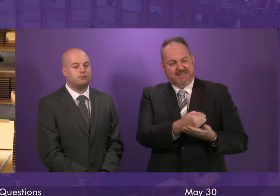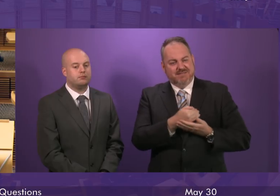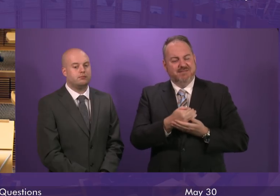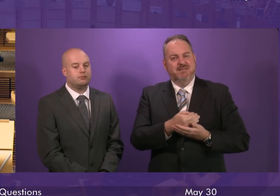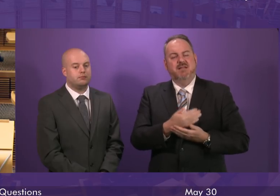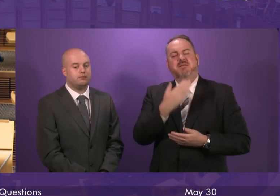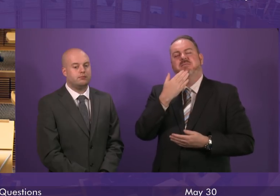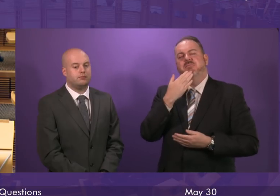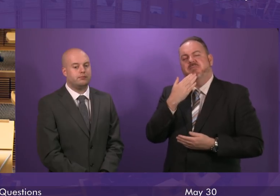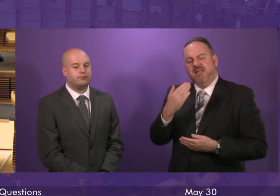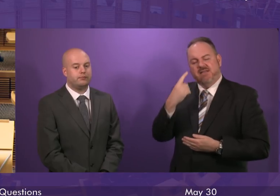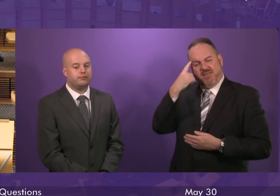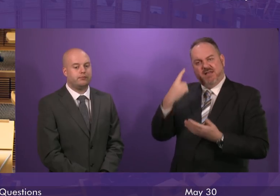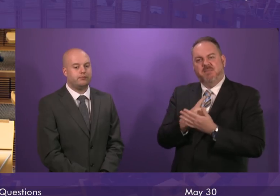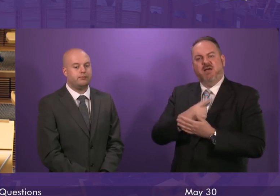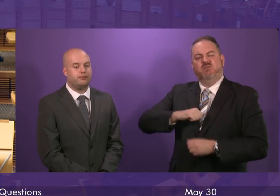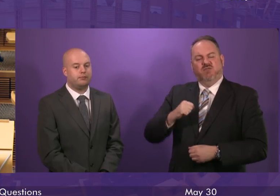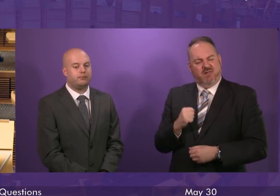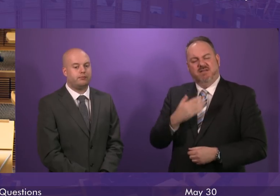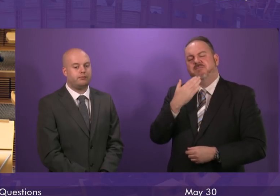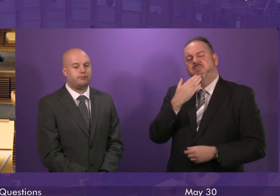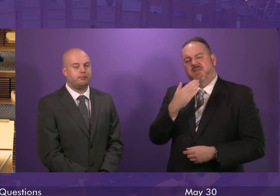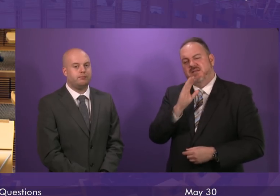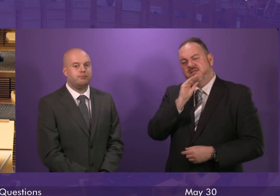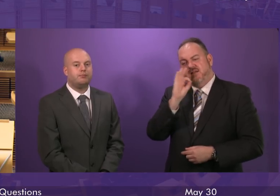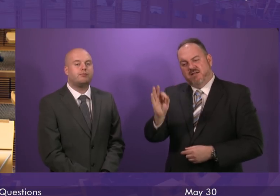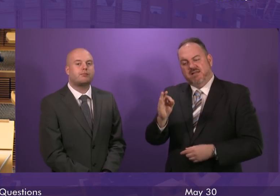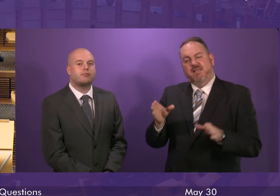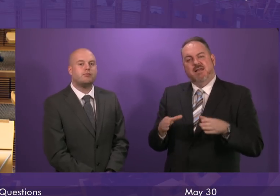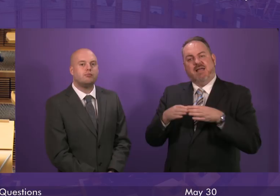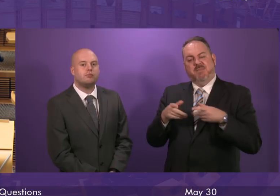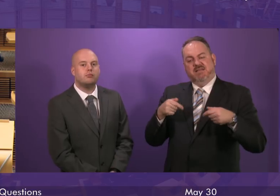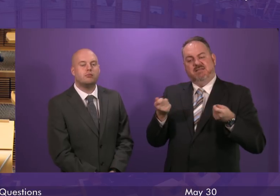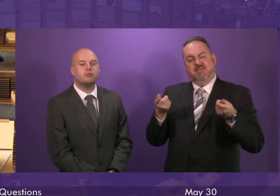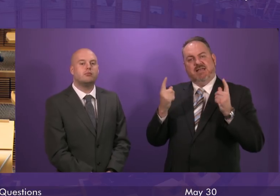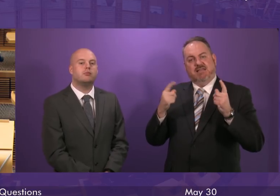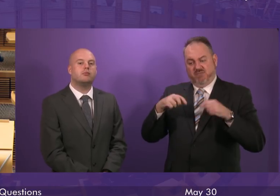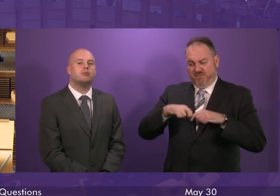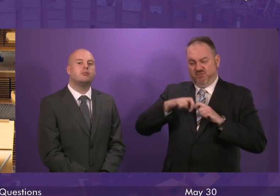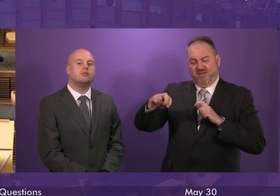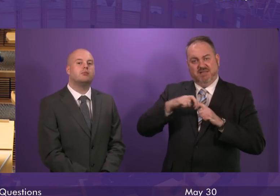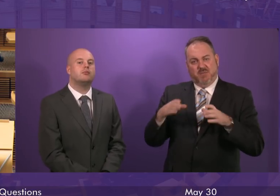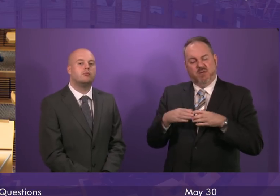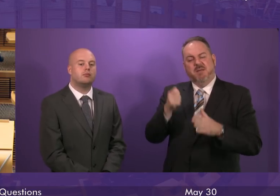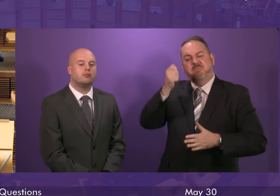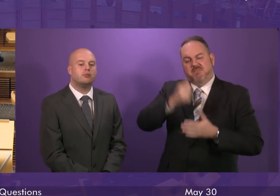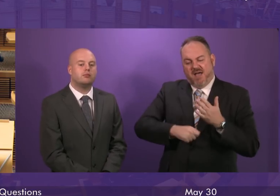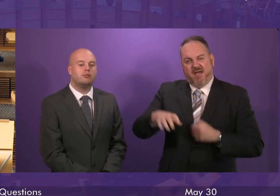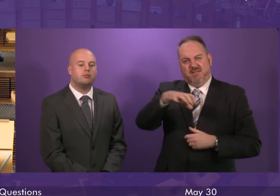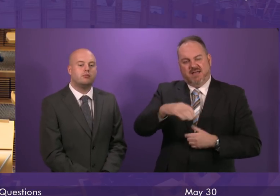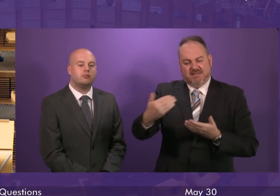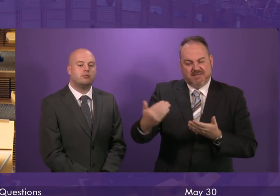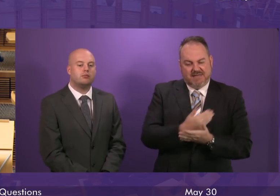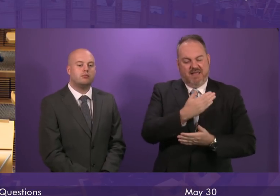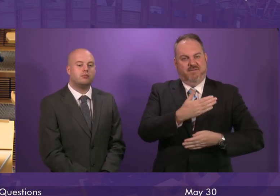act in the national interest? Will you instruct the Cabinet Secretary for Transport to purchase the site, save